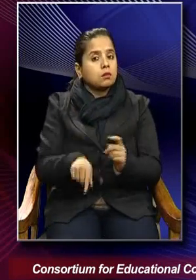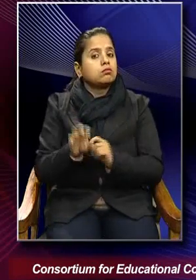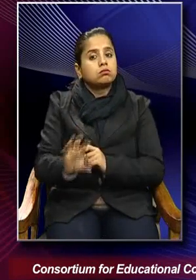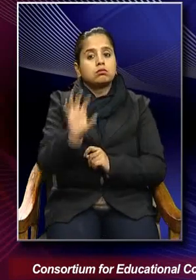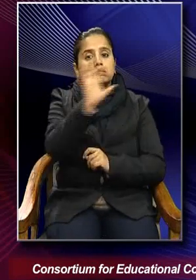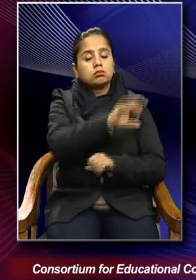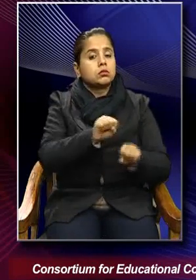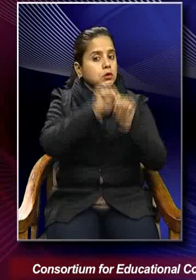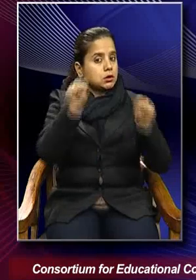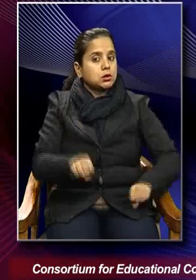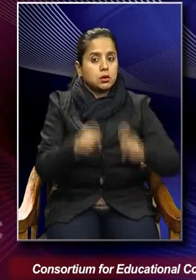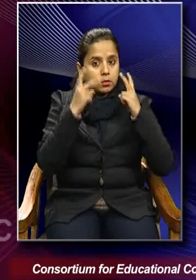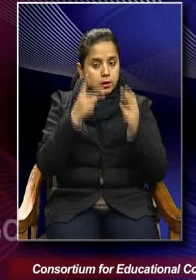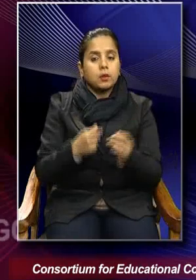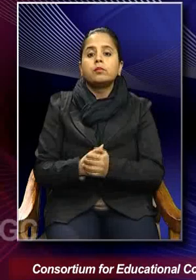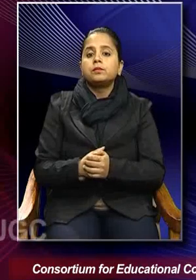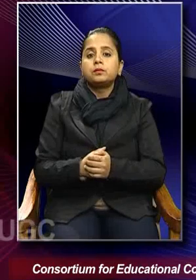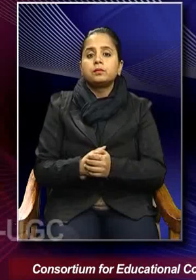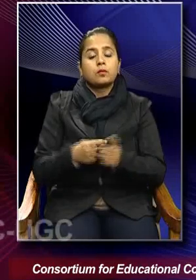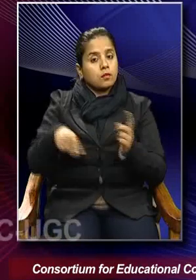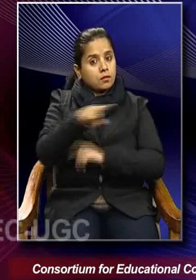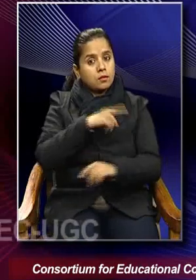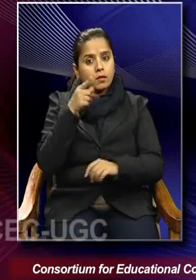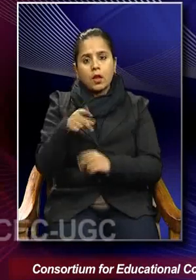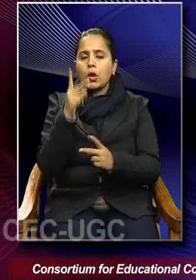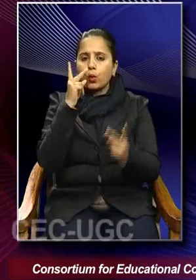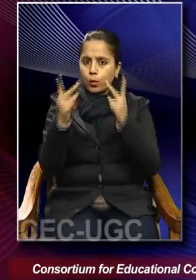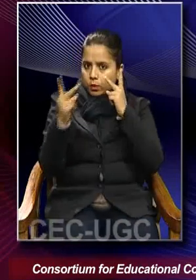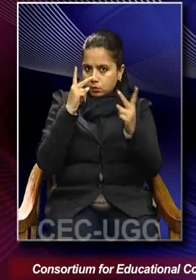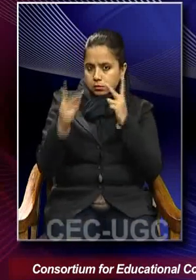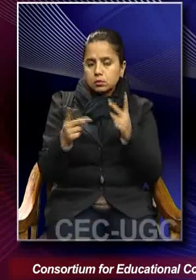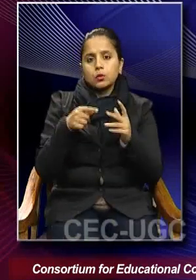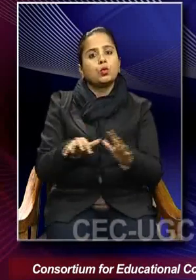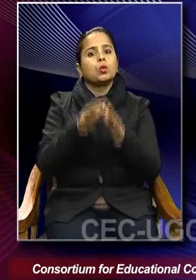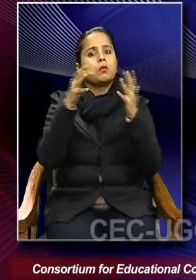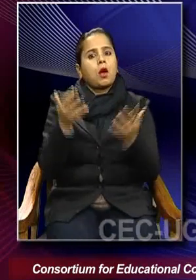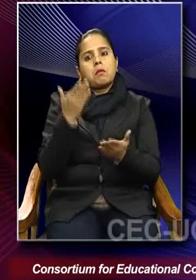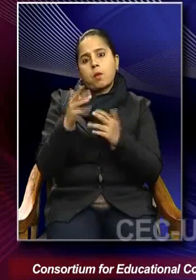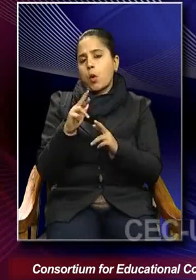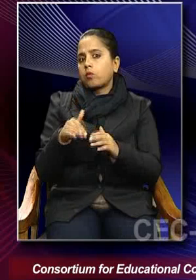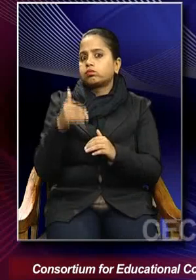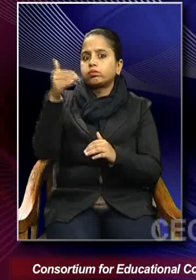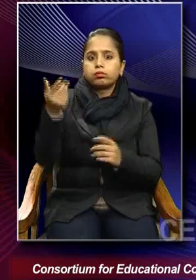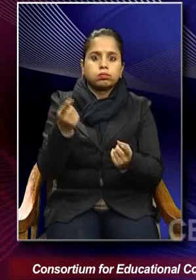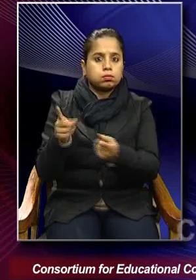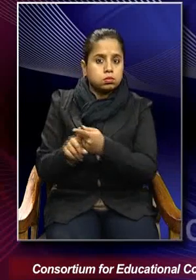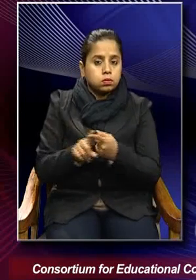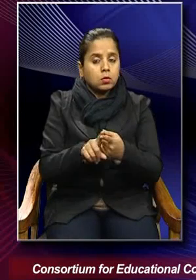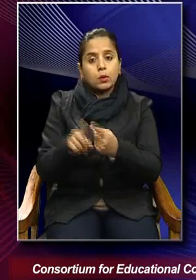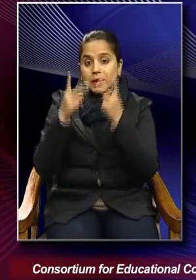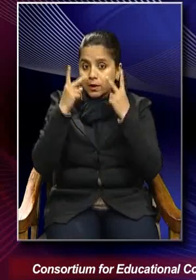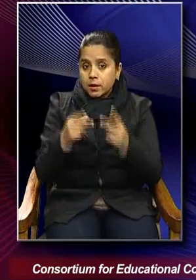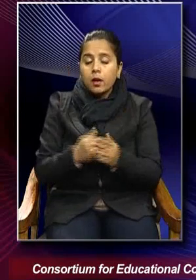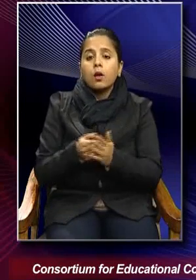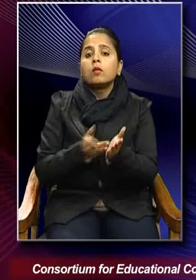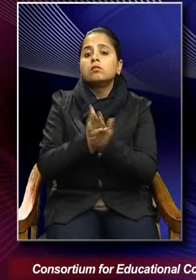And they are, they are visualising the world order in ways that,